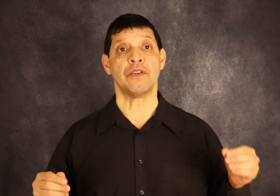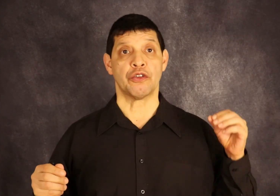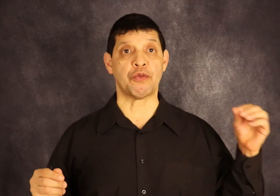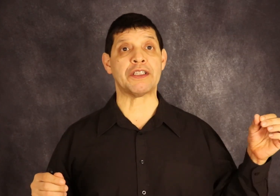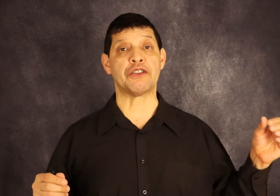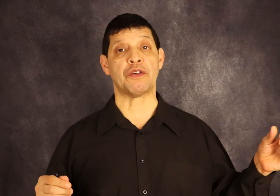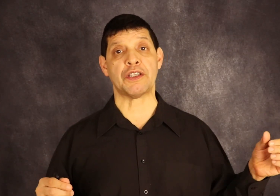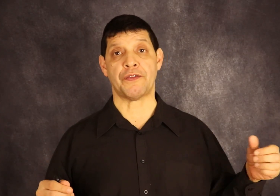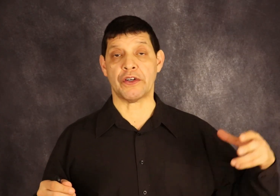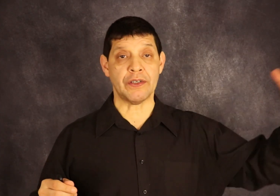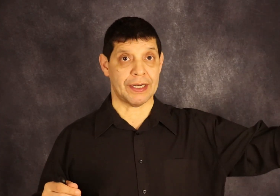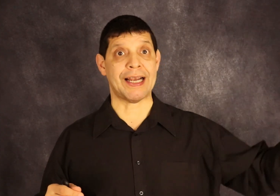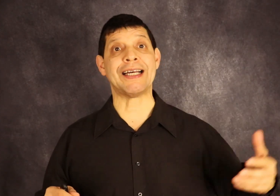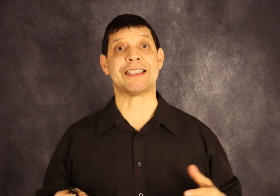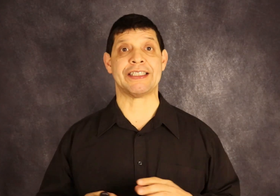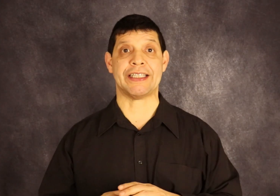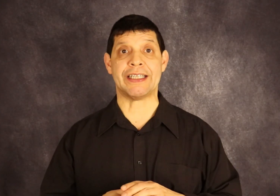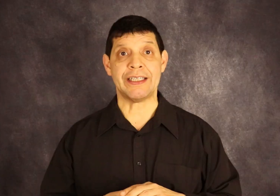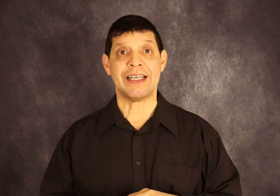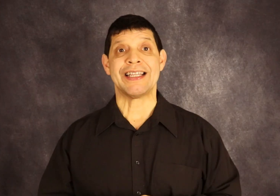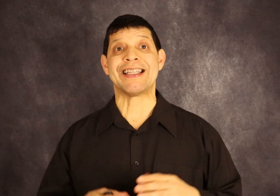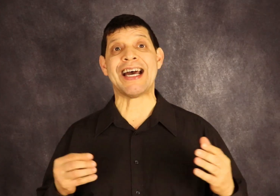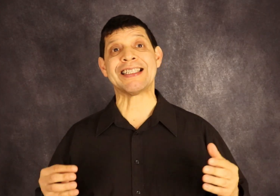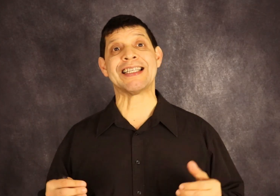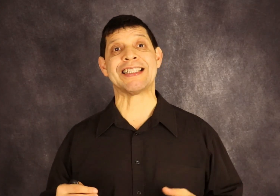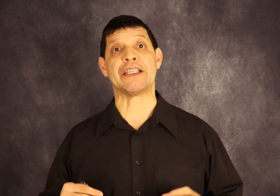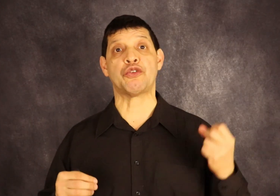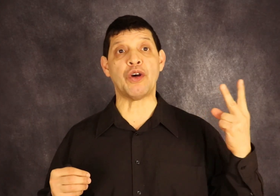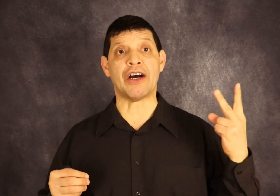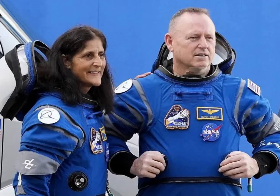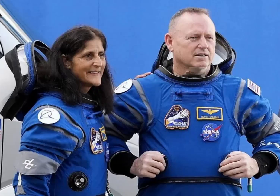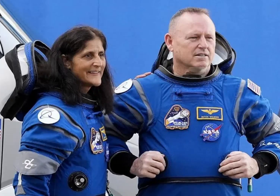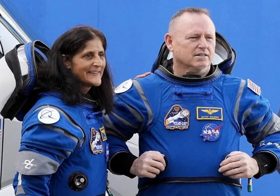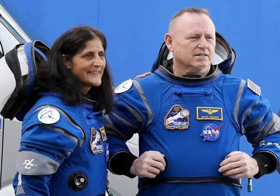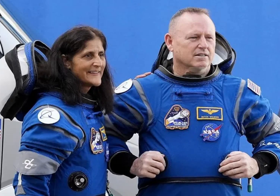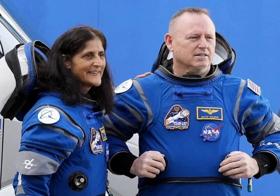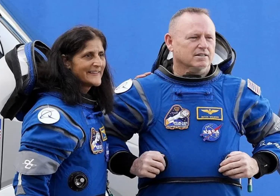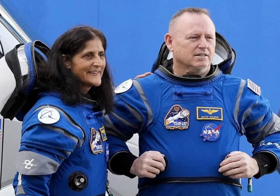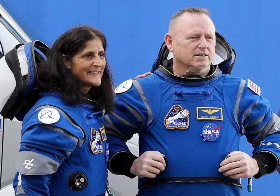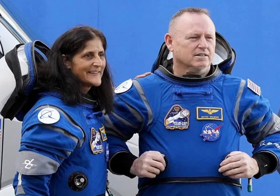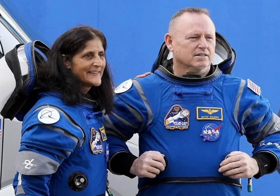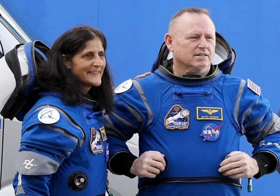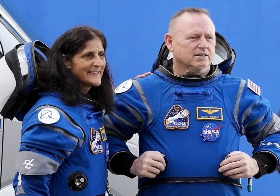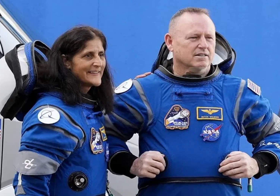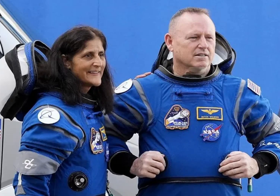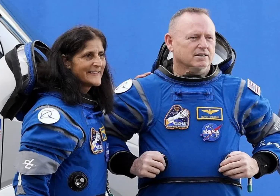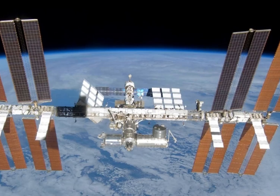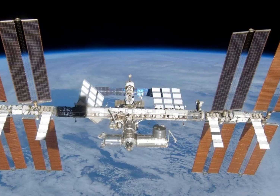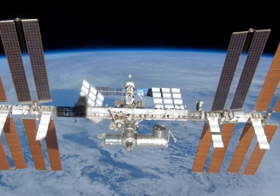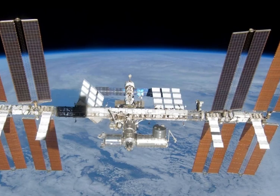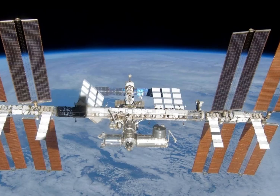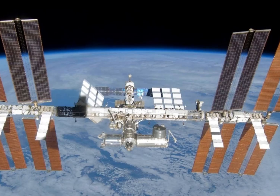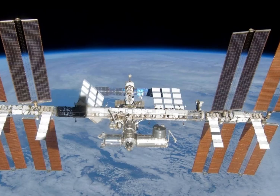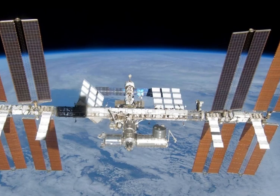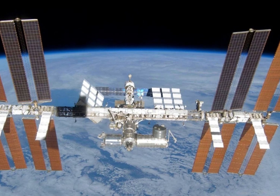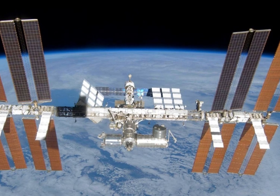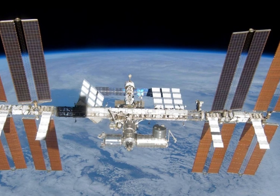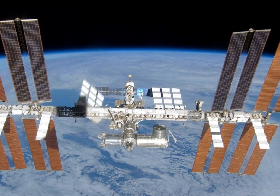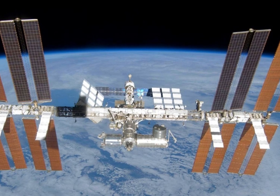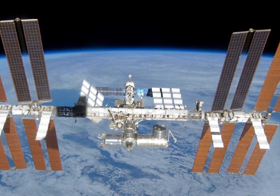2024, last year, NASA sent two astronauts to the International Space Station to do